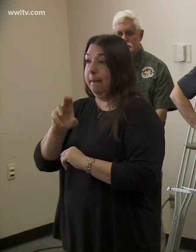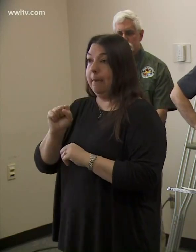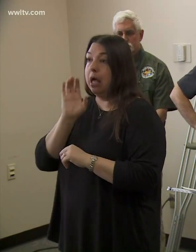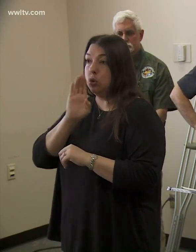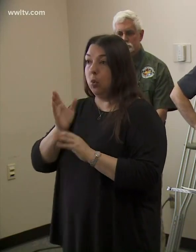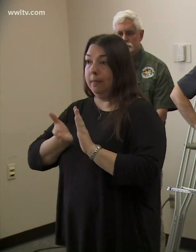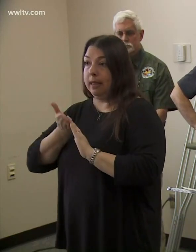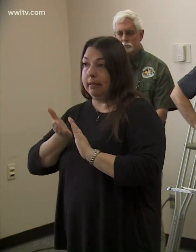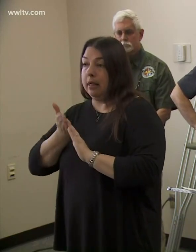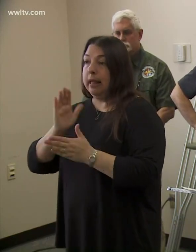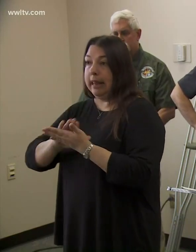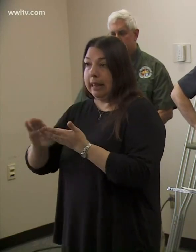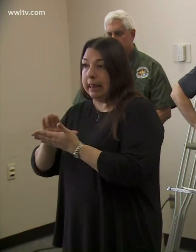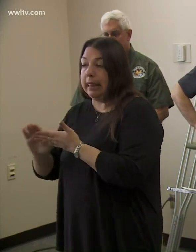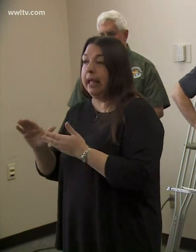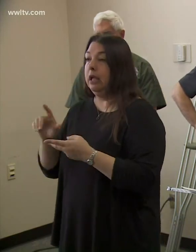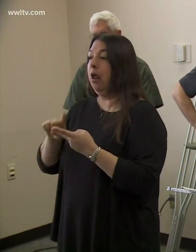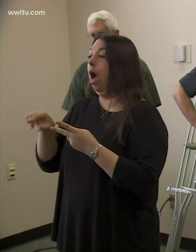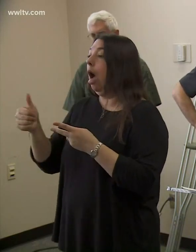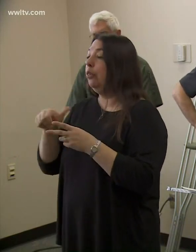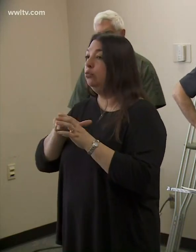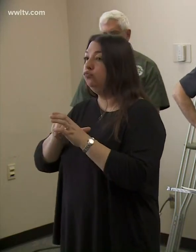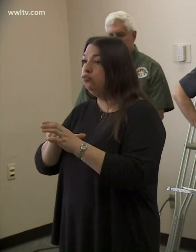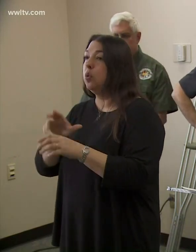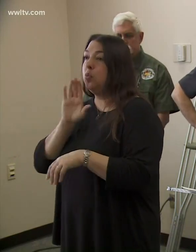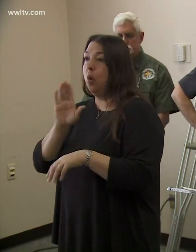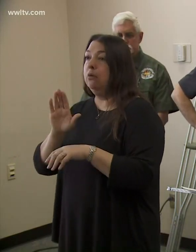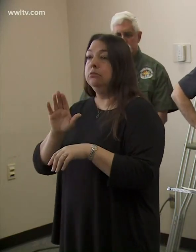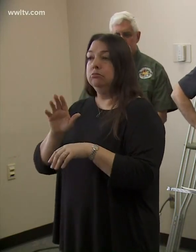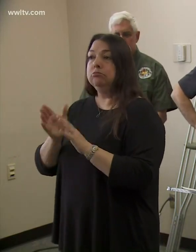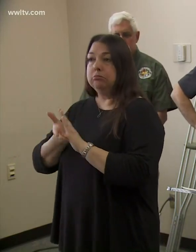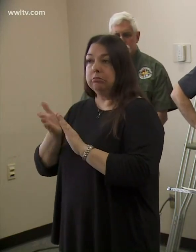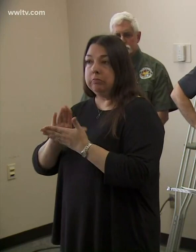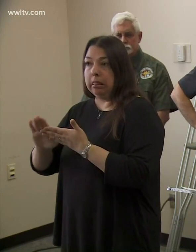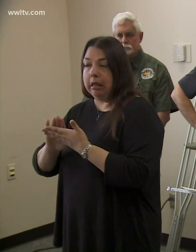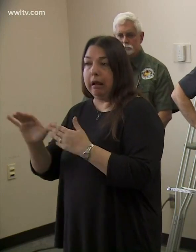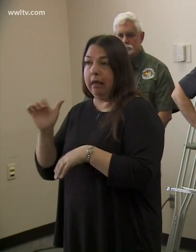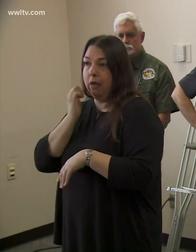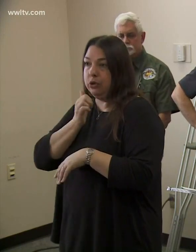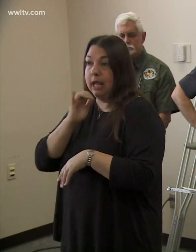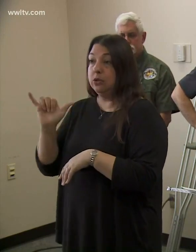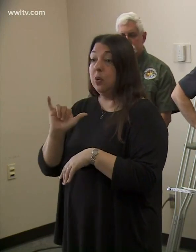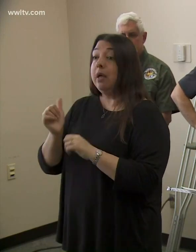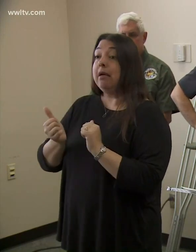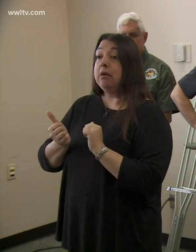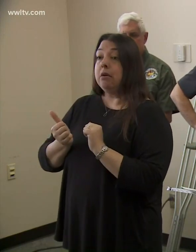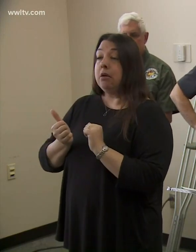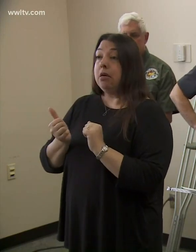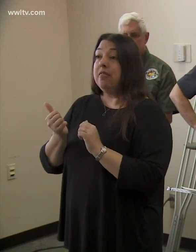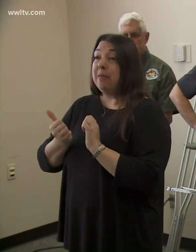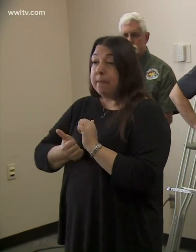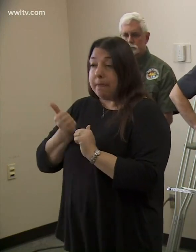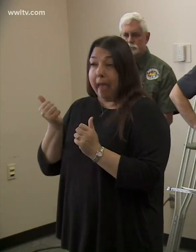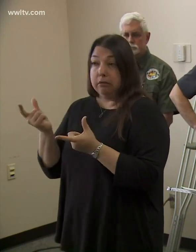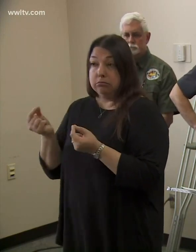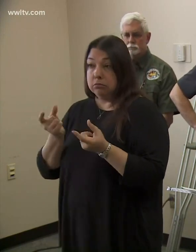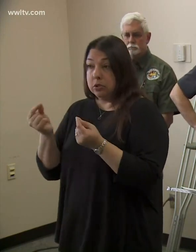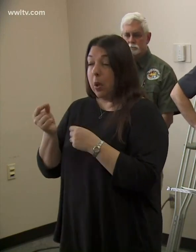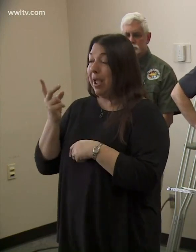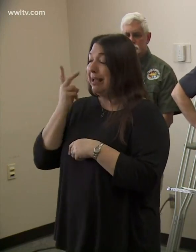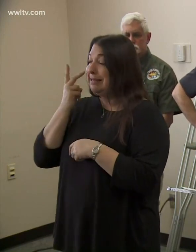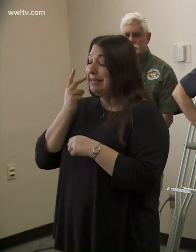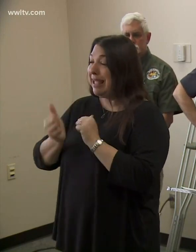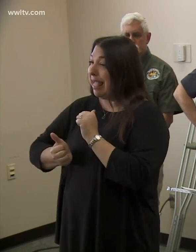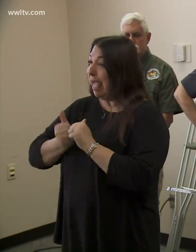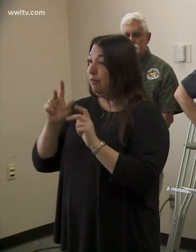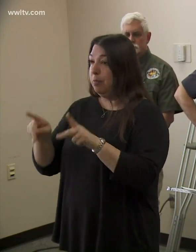and our transit vehicles. Um, and again, we want to remind people that the best way we as a community, and I do see this as every